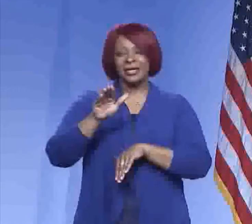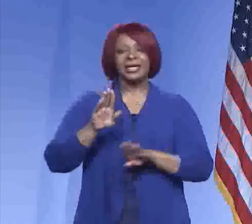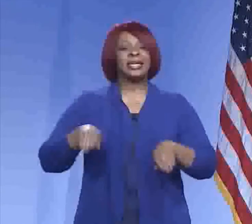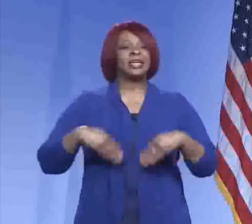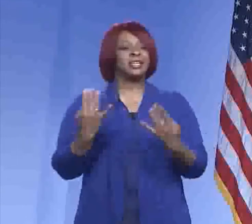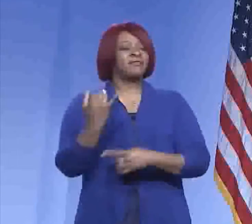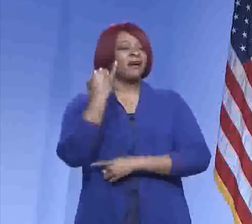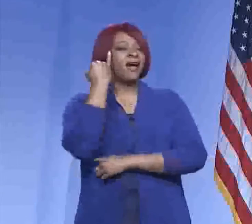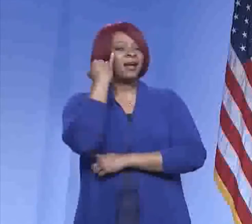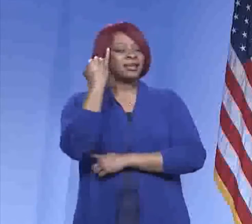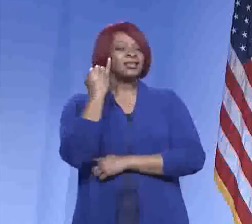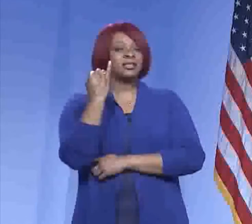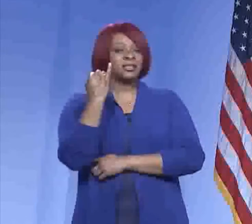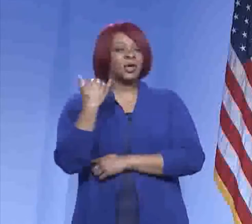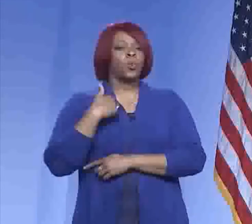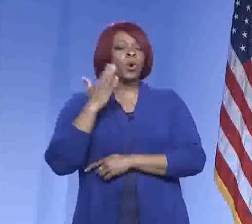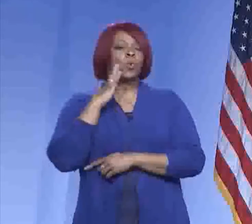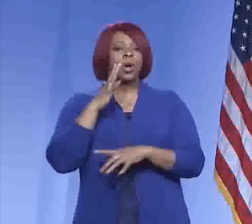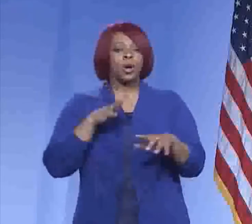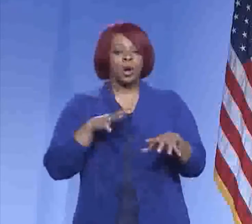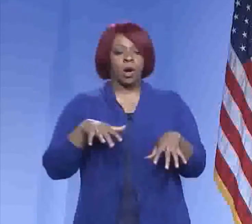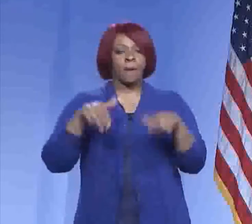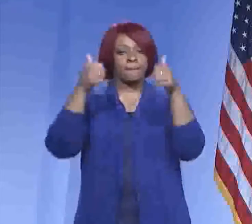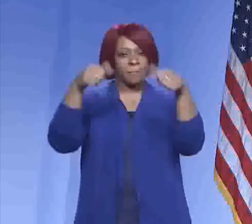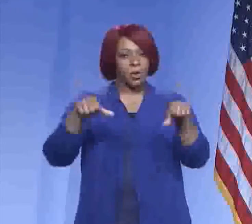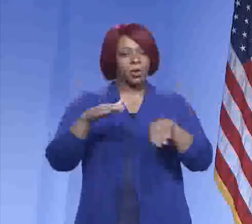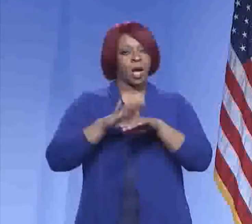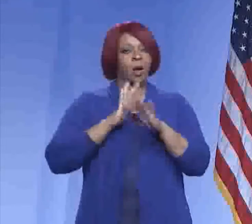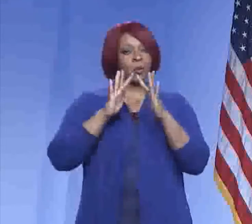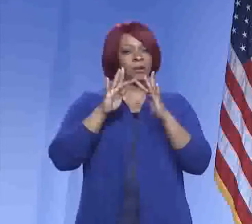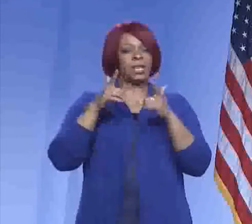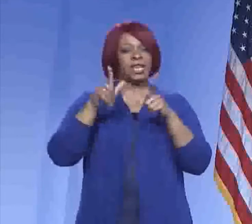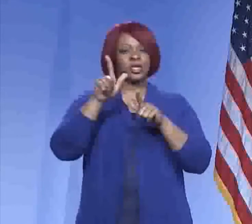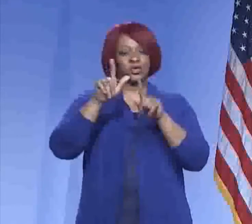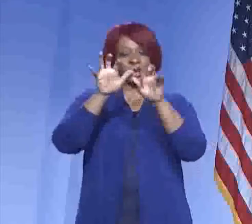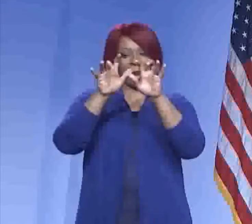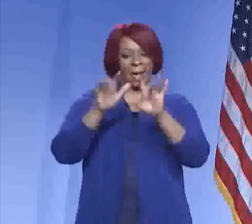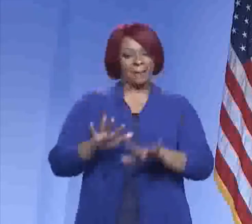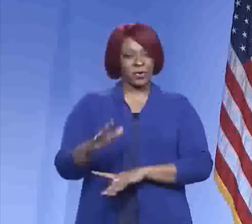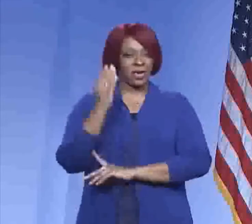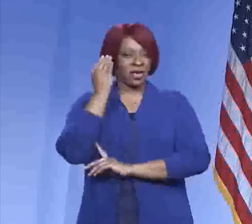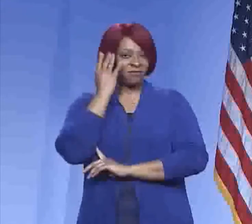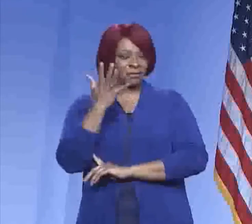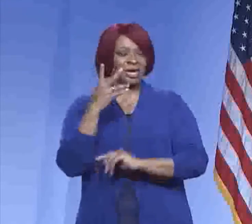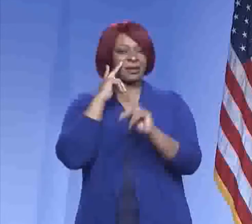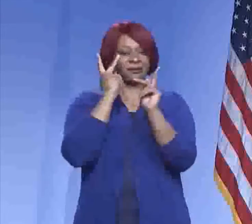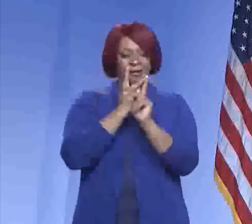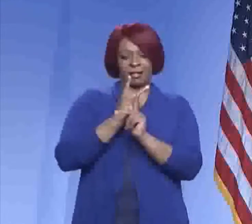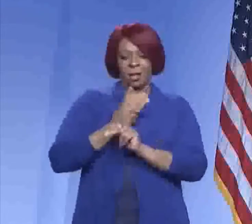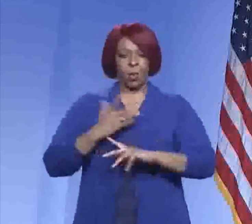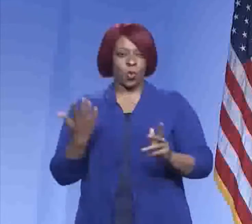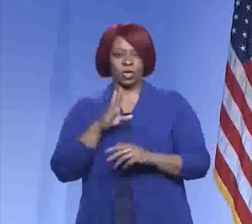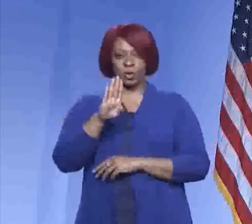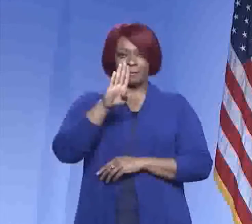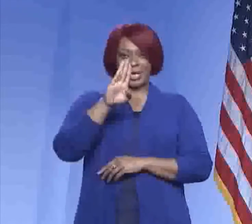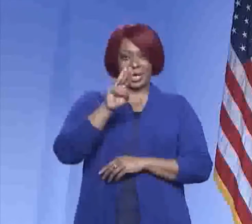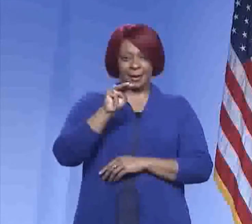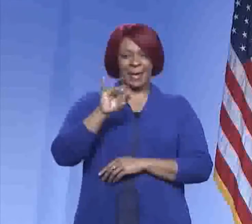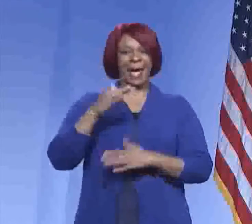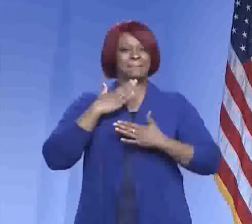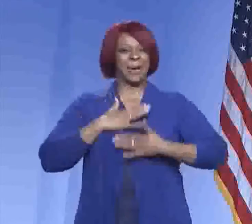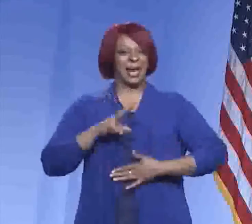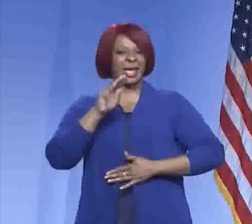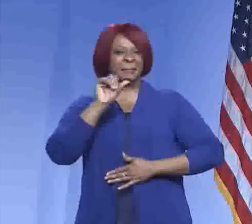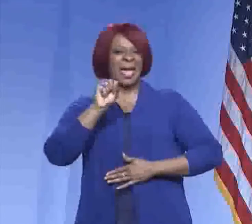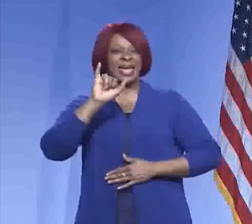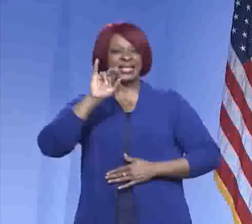you an idea. We are going to be posting something on our website that lets you plug your information in and calculate really quick what your BMI is. So that